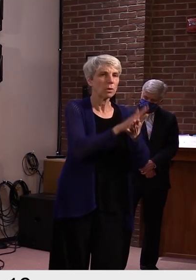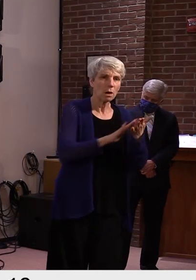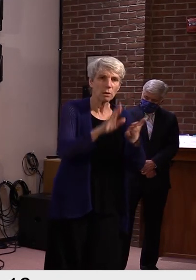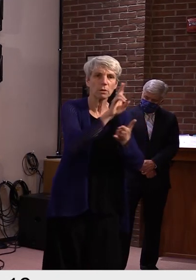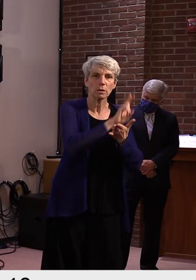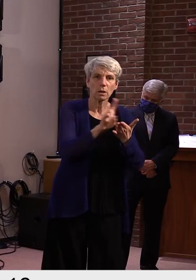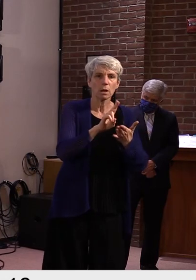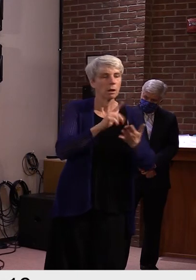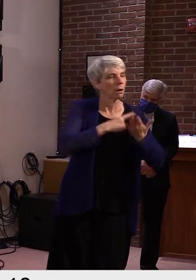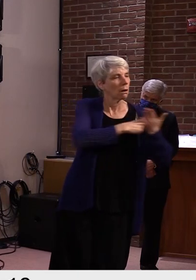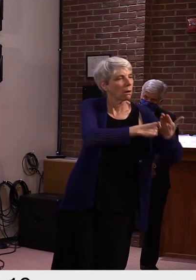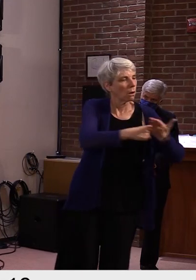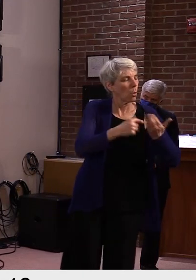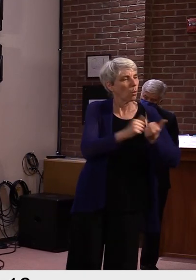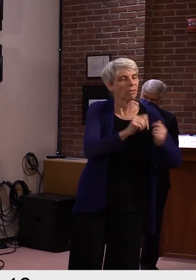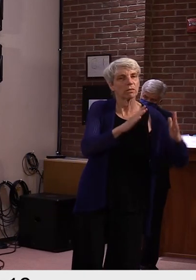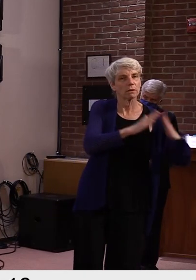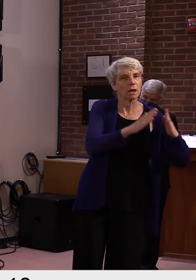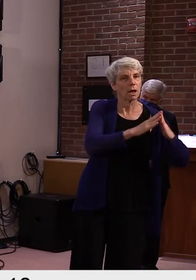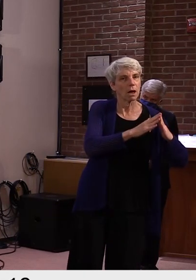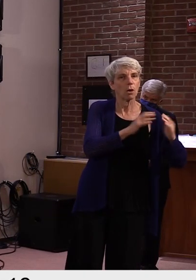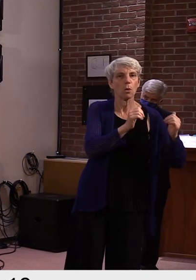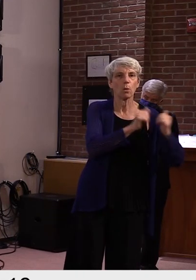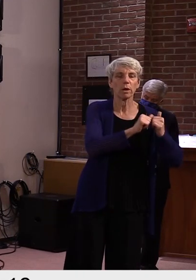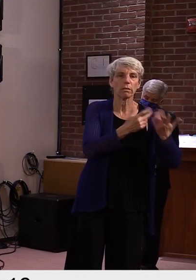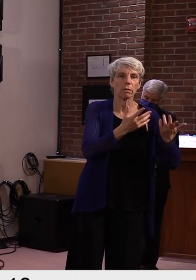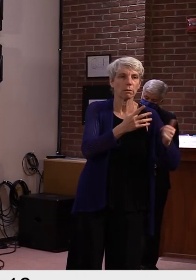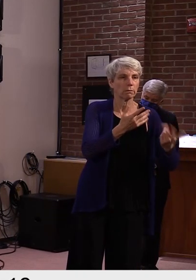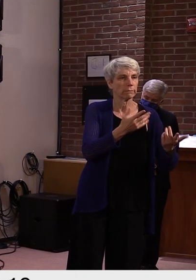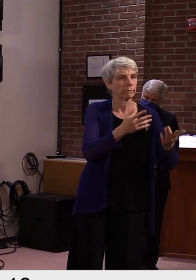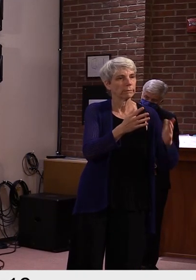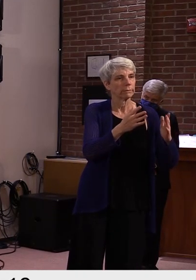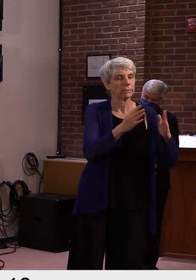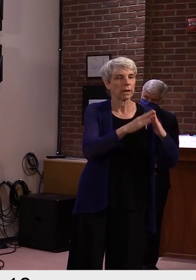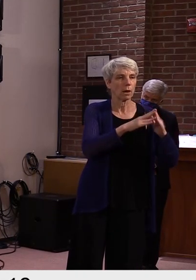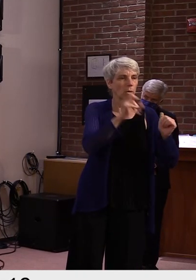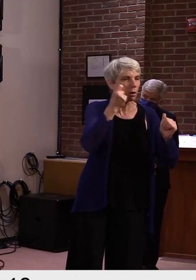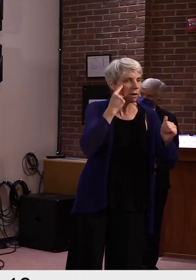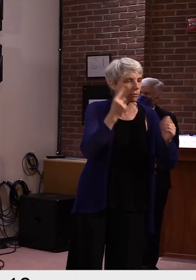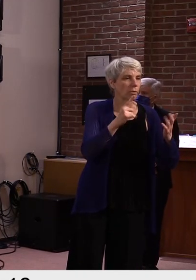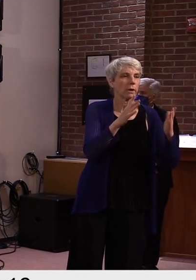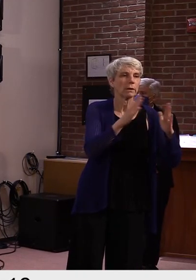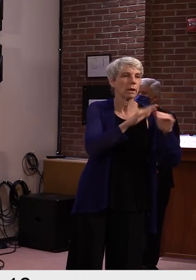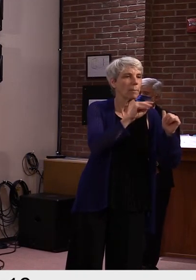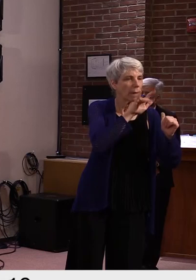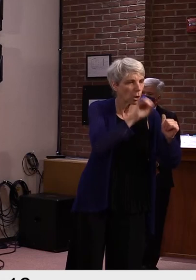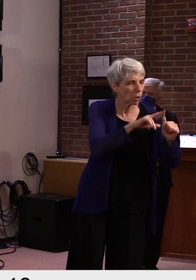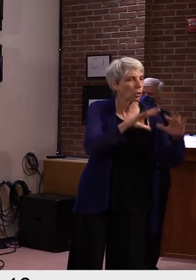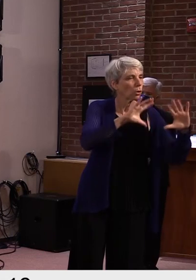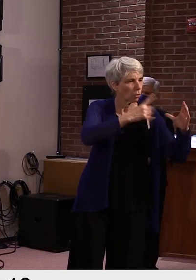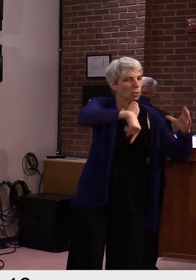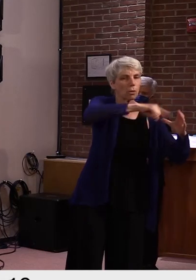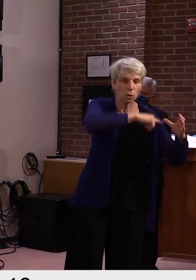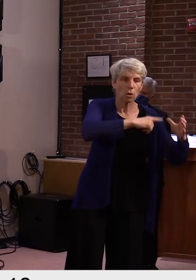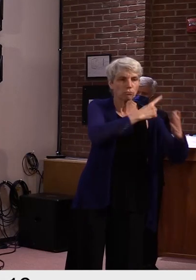communities to give them faith in what they're doing. I'll ask Dr. Levine.